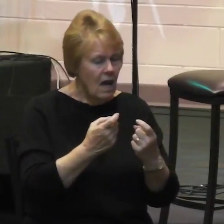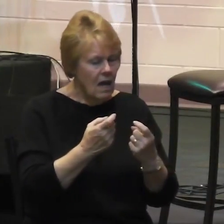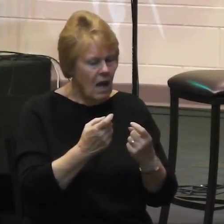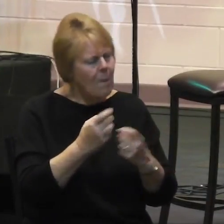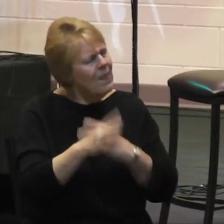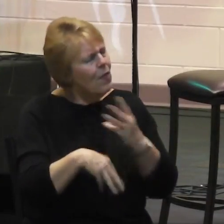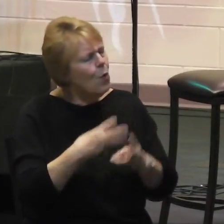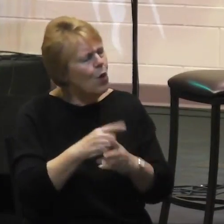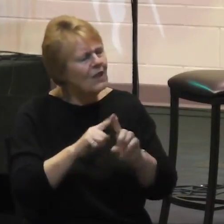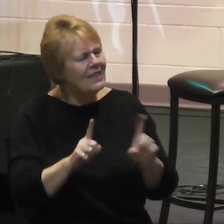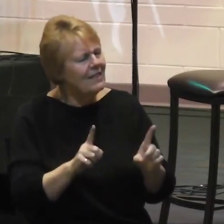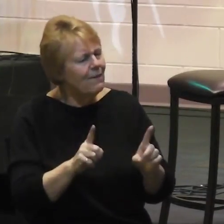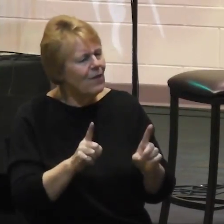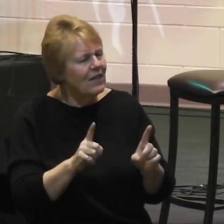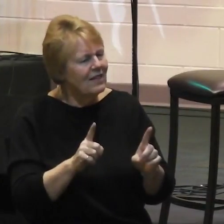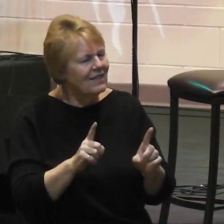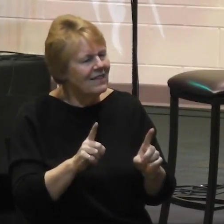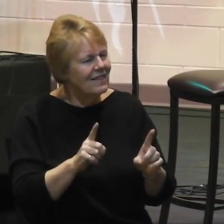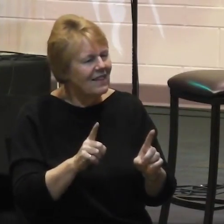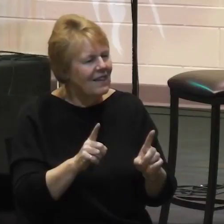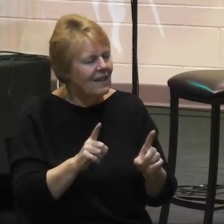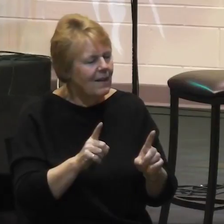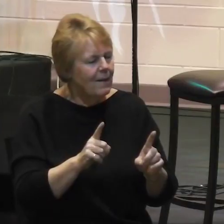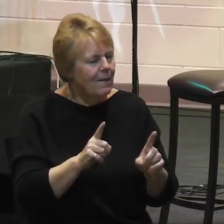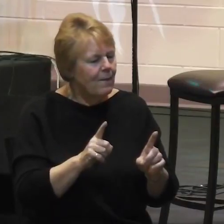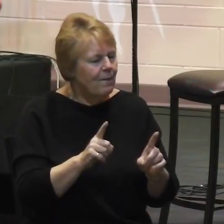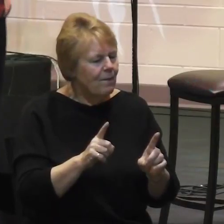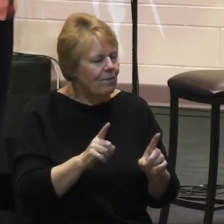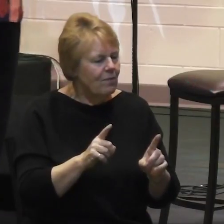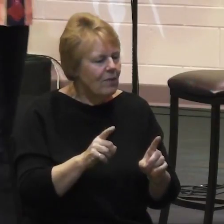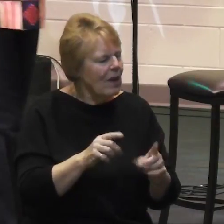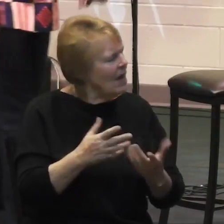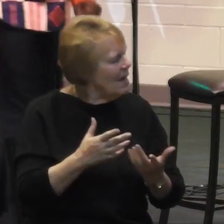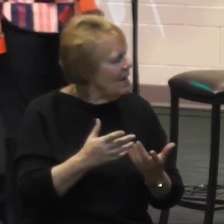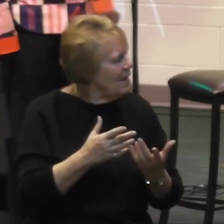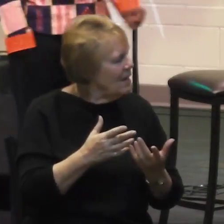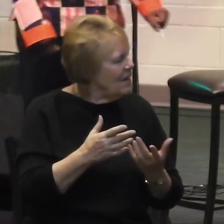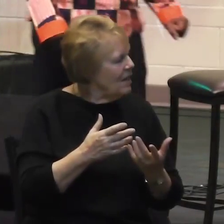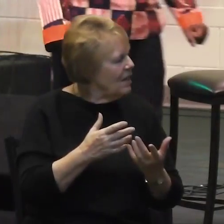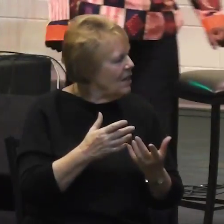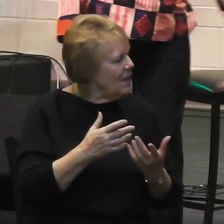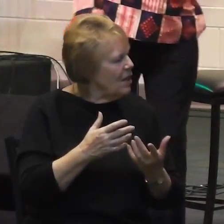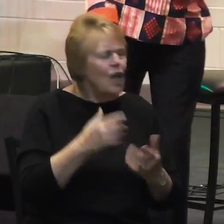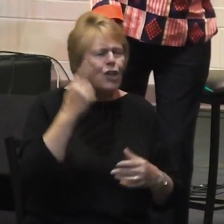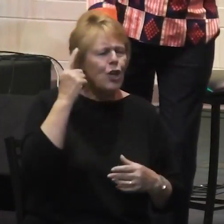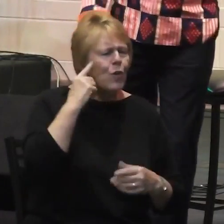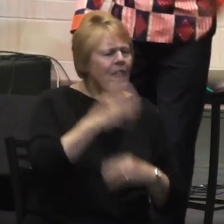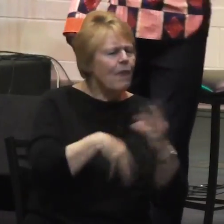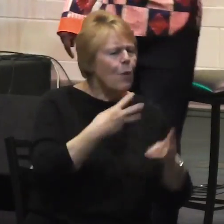I mean, I don't know if the world would miss anything if America was not there. Do you think there's anything that the world would miss?